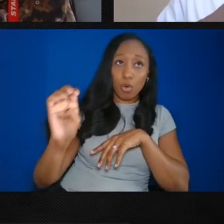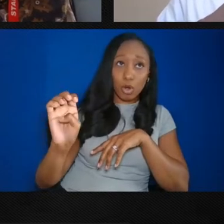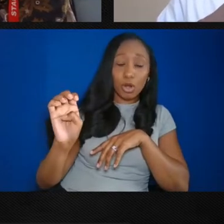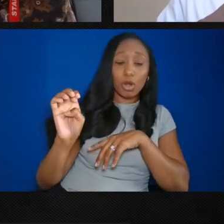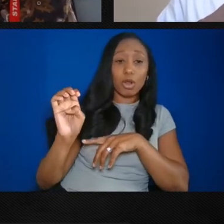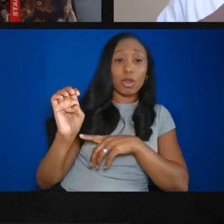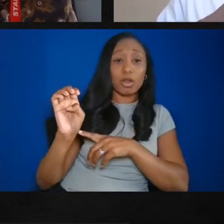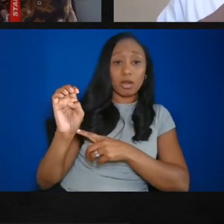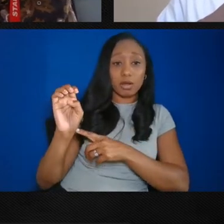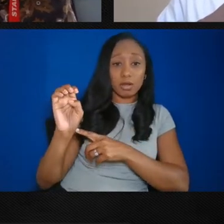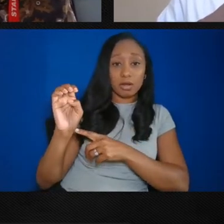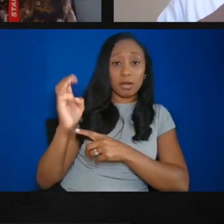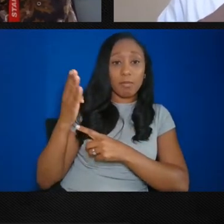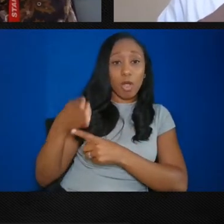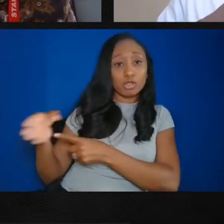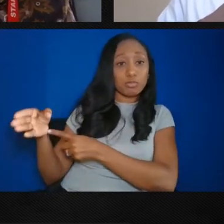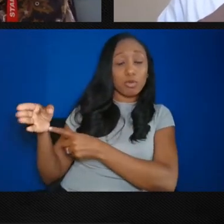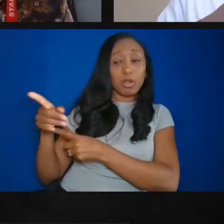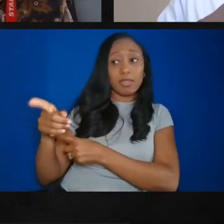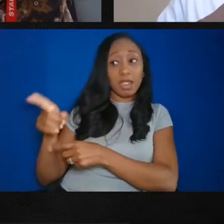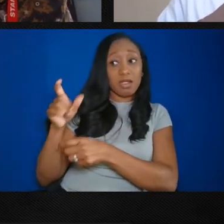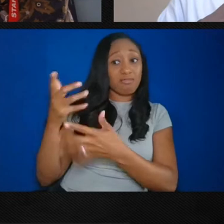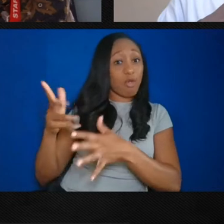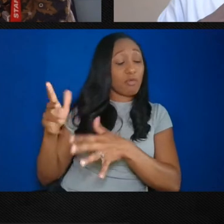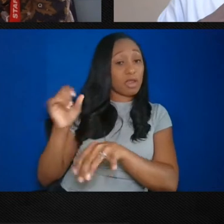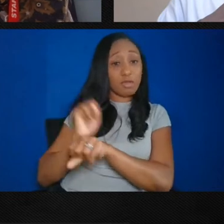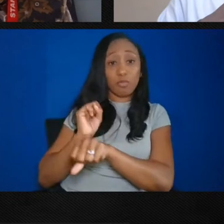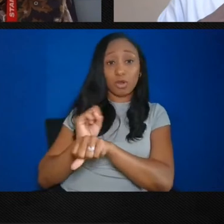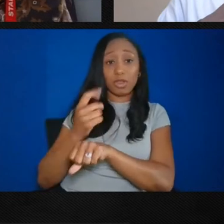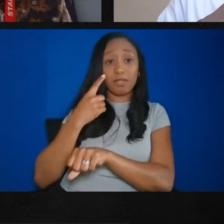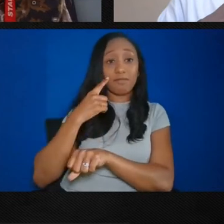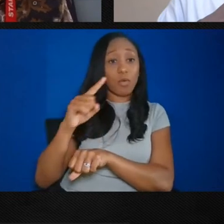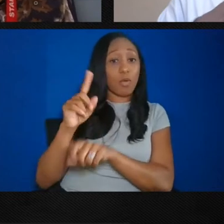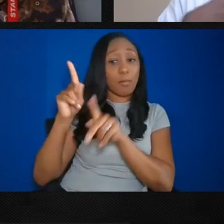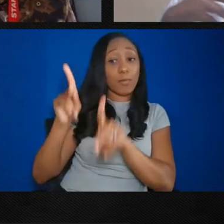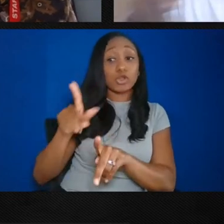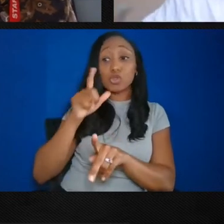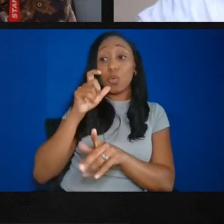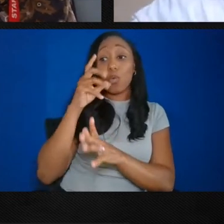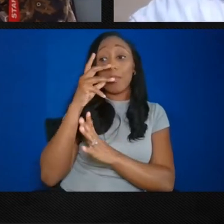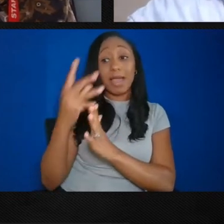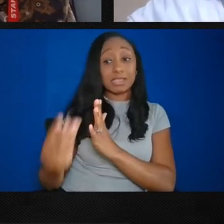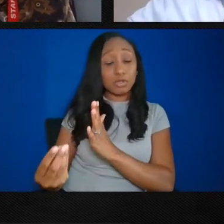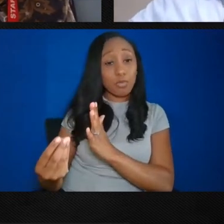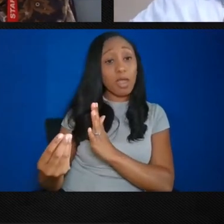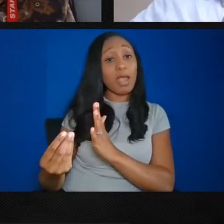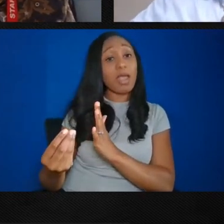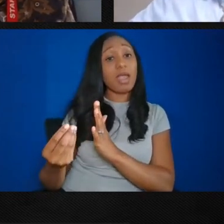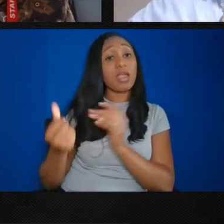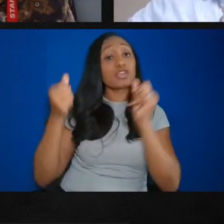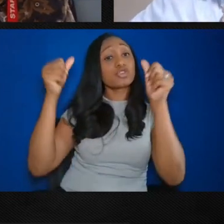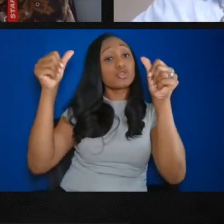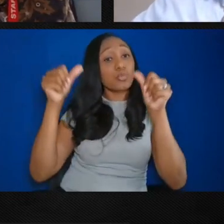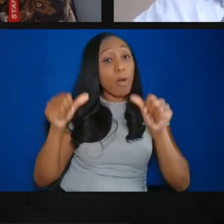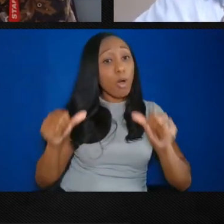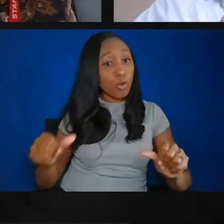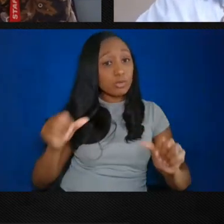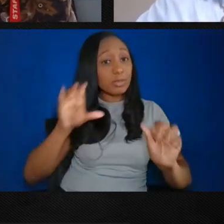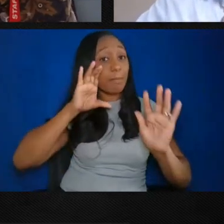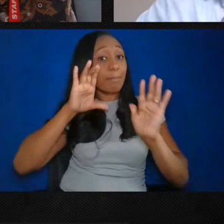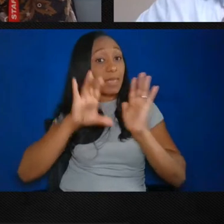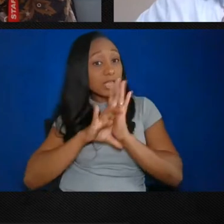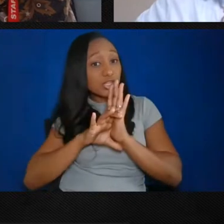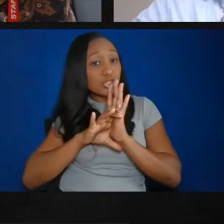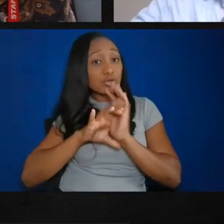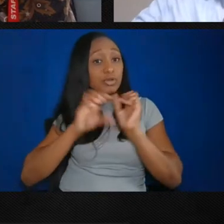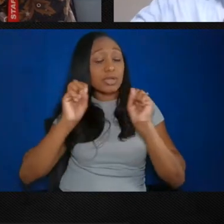actualize a desire of a now deceased resident to install a mural of Black watermen of the Chesapeake overlooking a